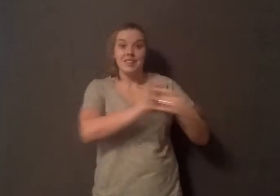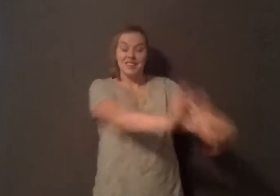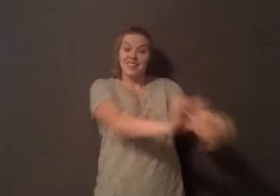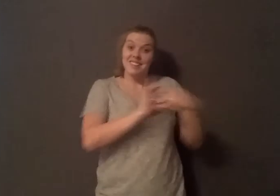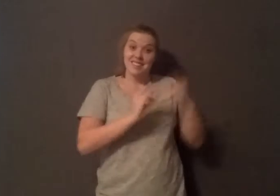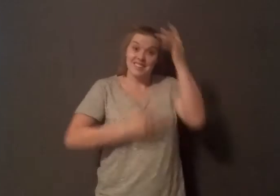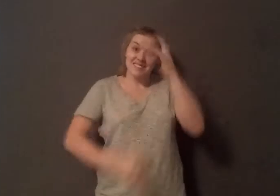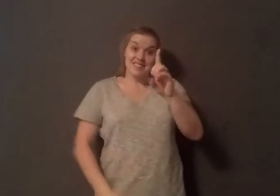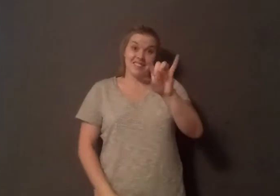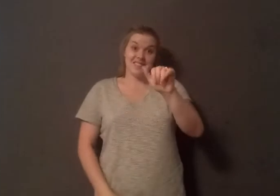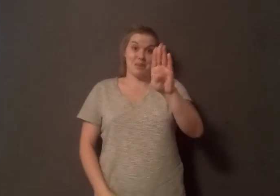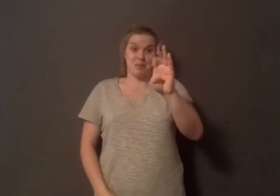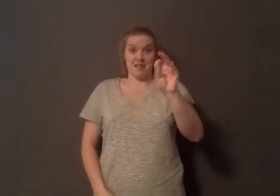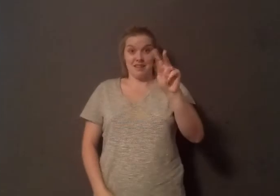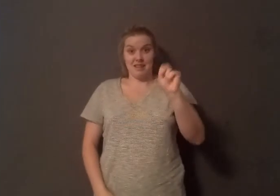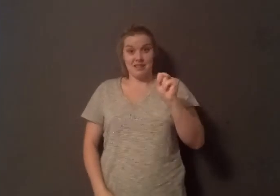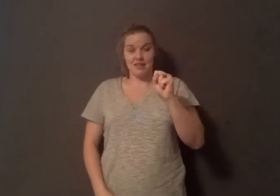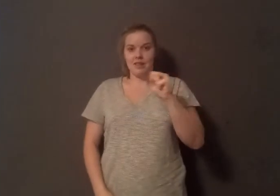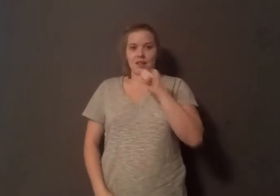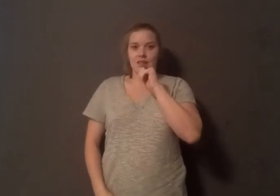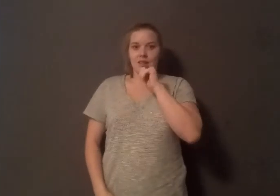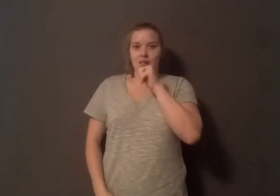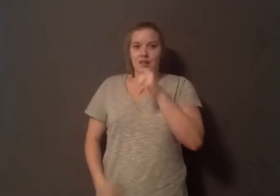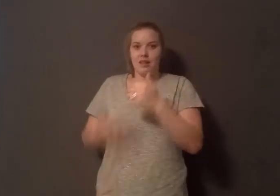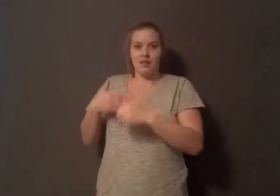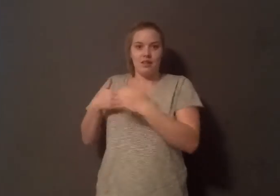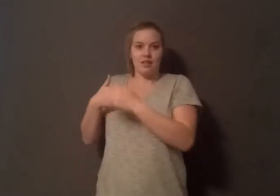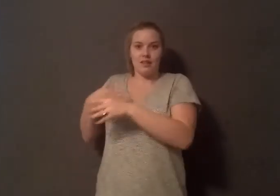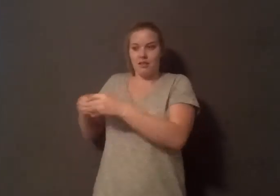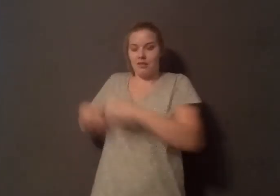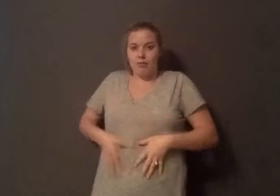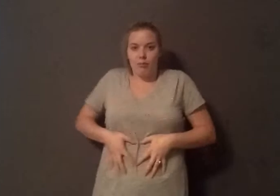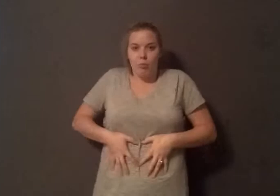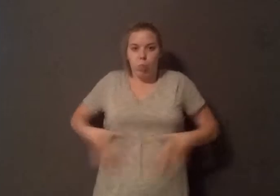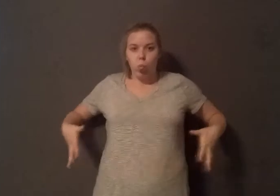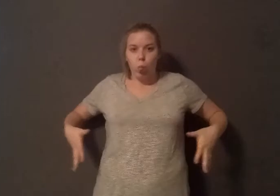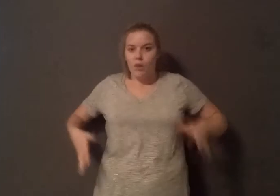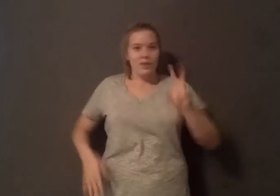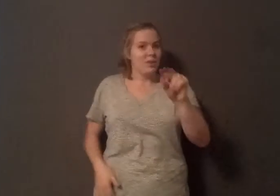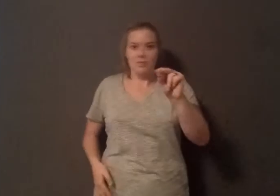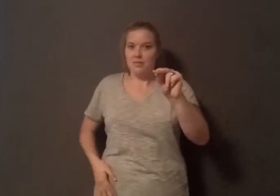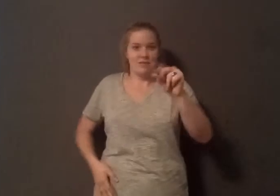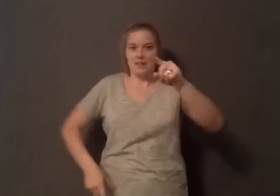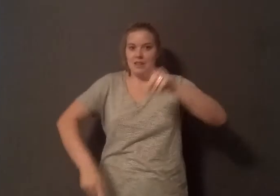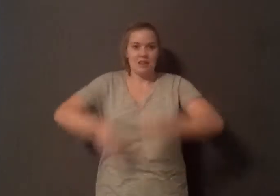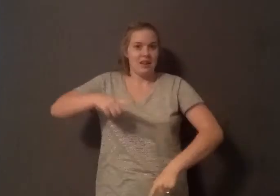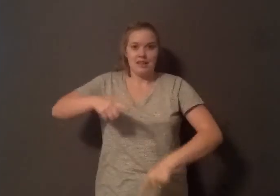not bad for you. This idea that carbs make you fat is utterly ridiculous. Carbs cannot make you fat in and of themselves. We